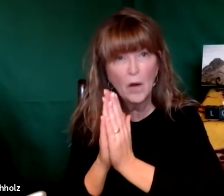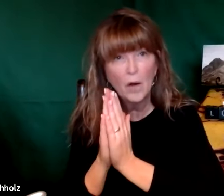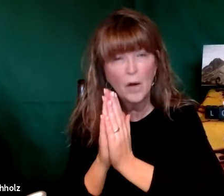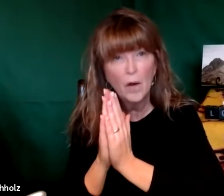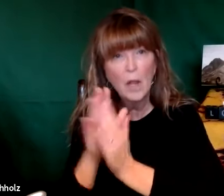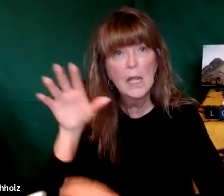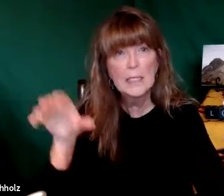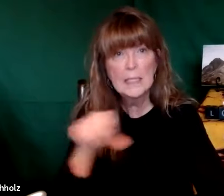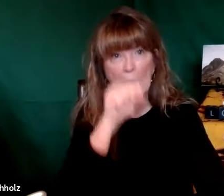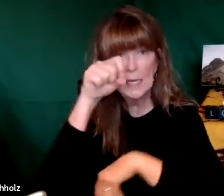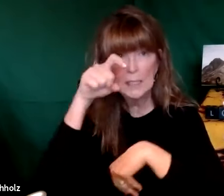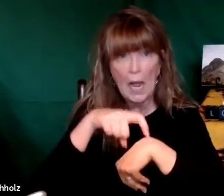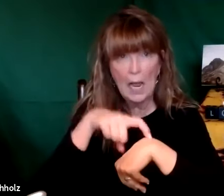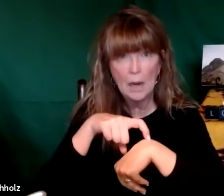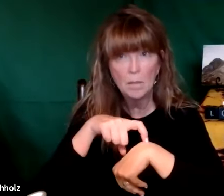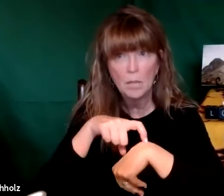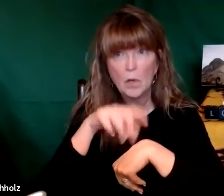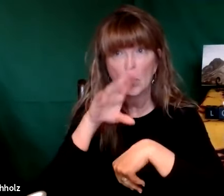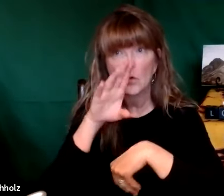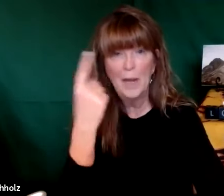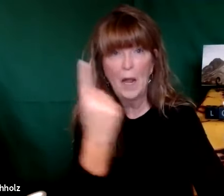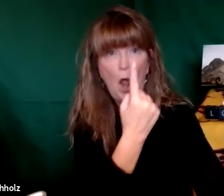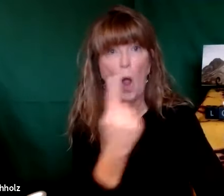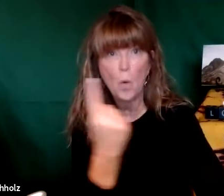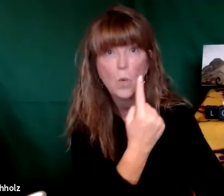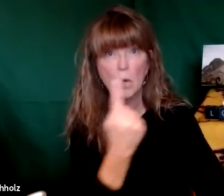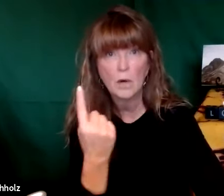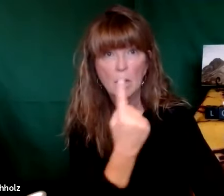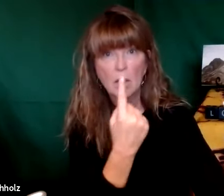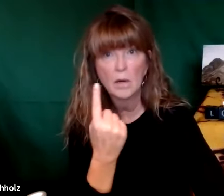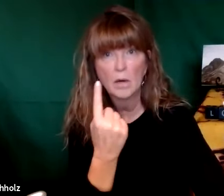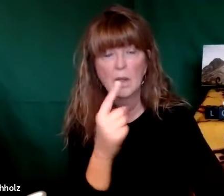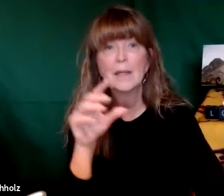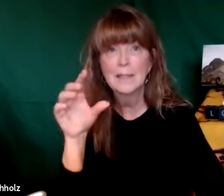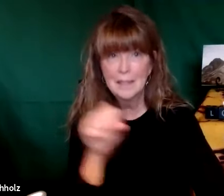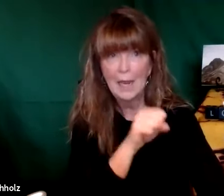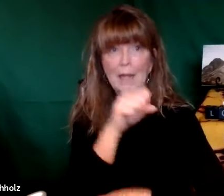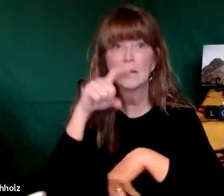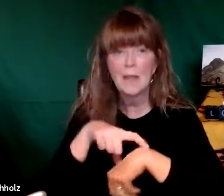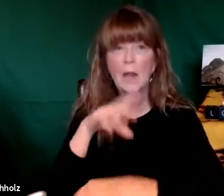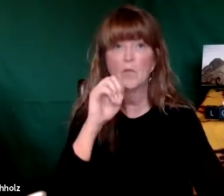work on it pray take time to be totally alone